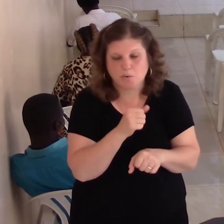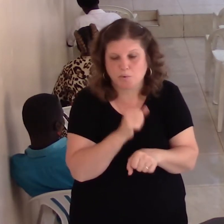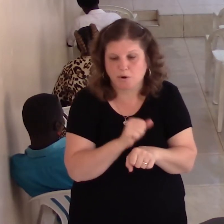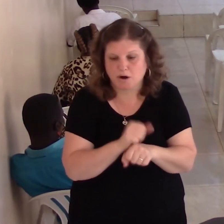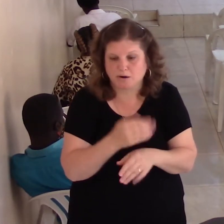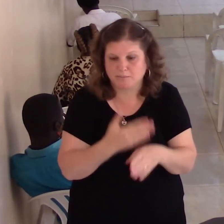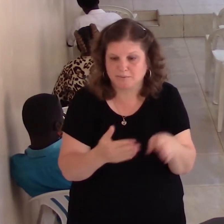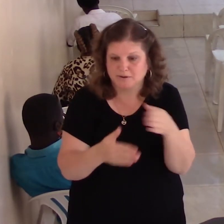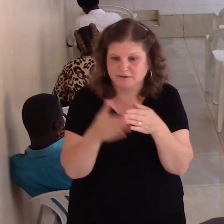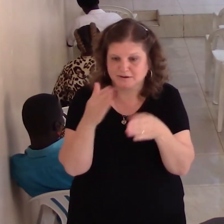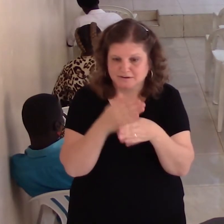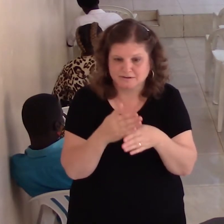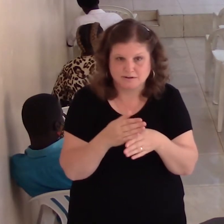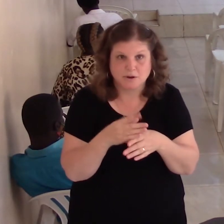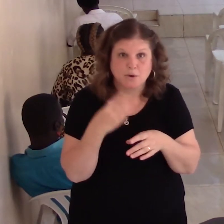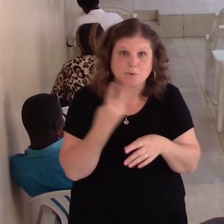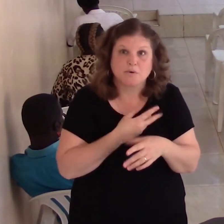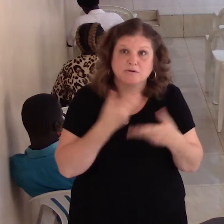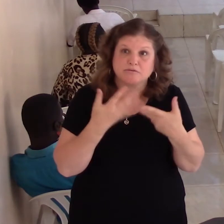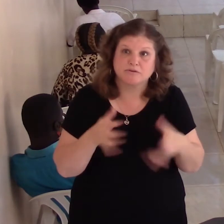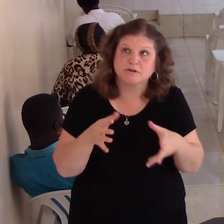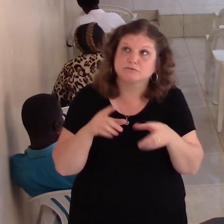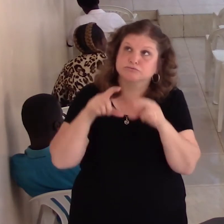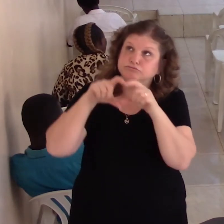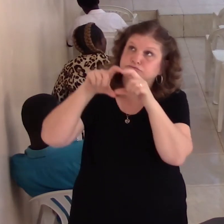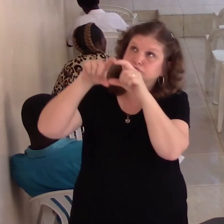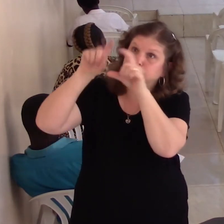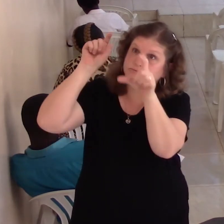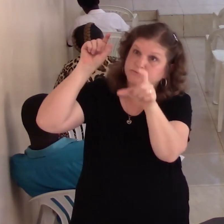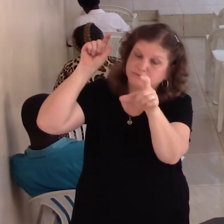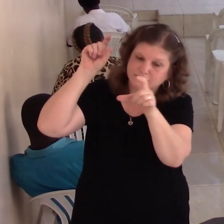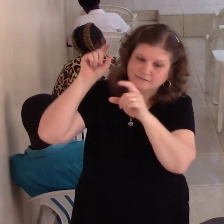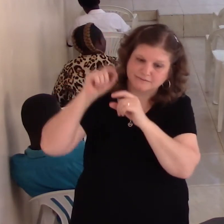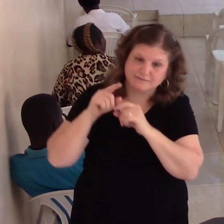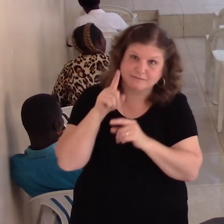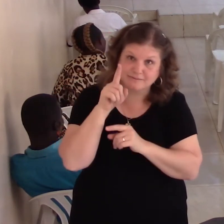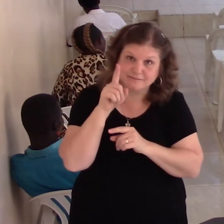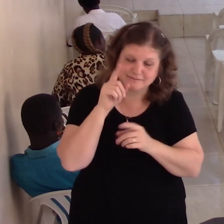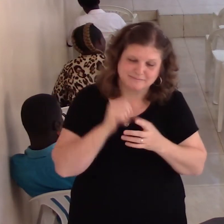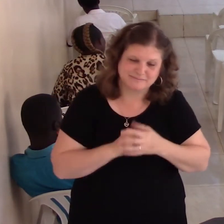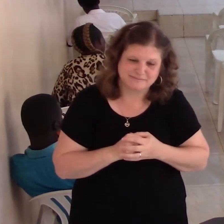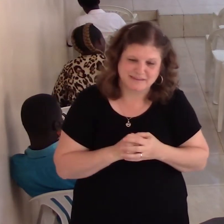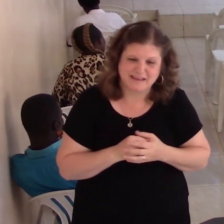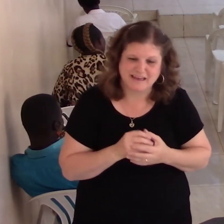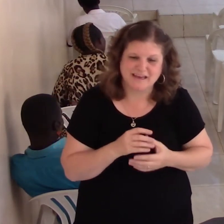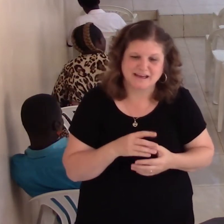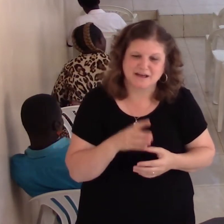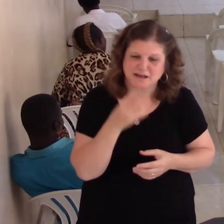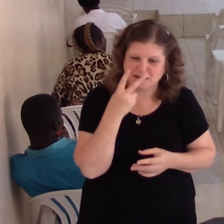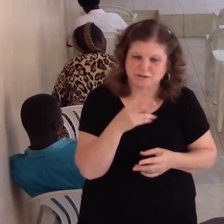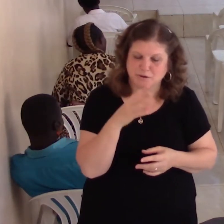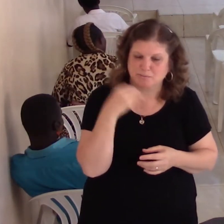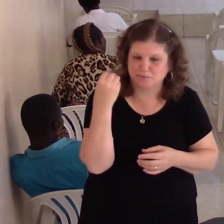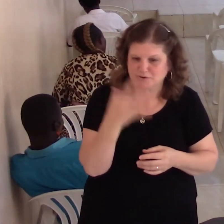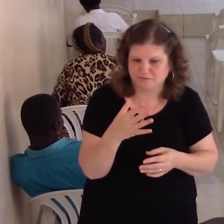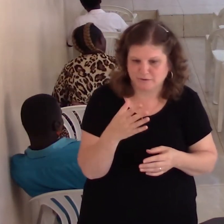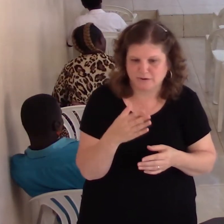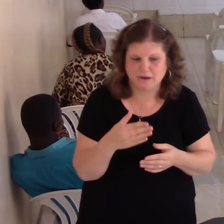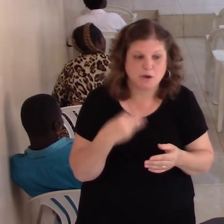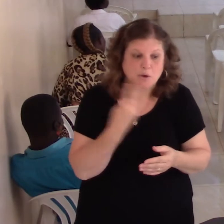The skirting along the ceiling is finished now. Even on the post, they put the skirting on there. It's looking very beautiful now. We haven't paid, but we